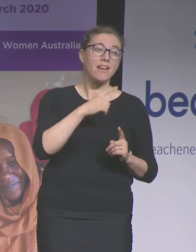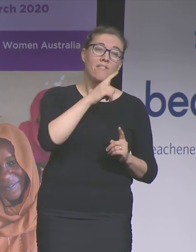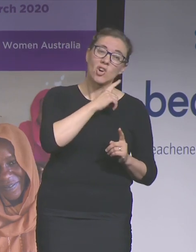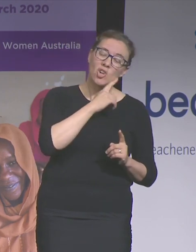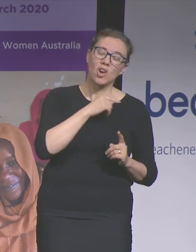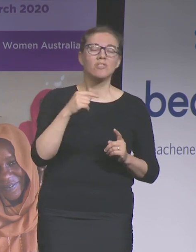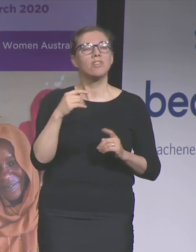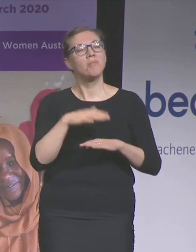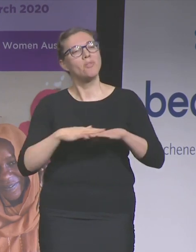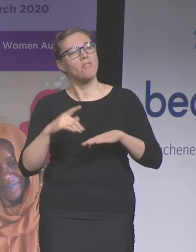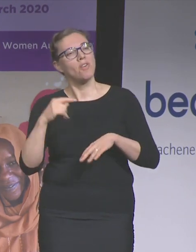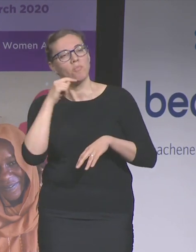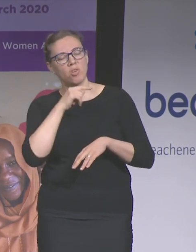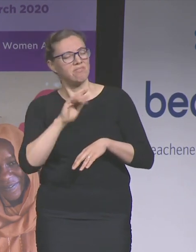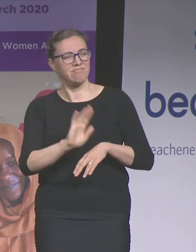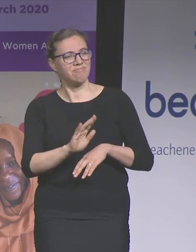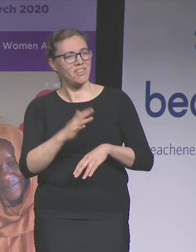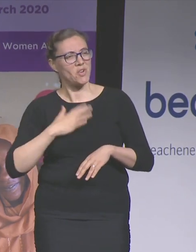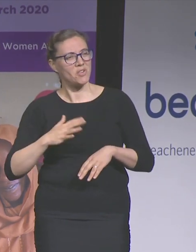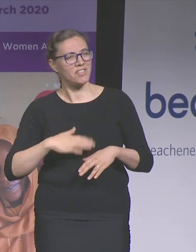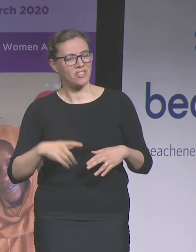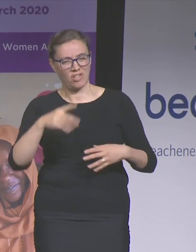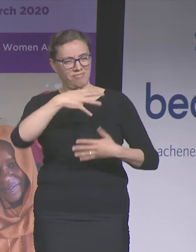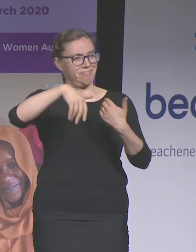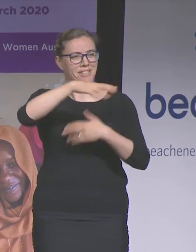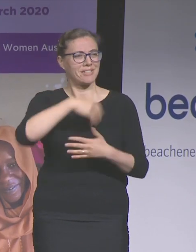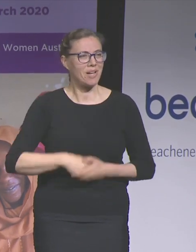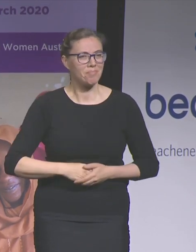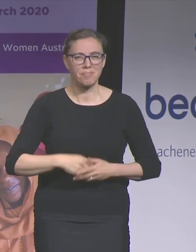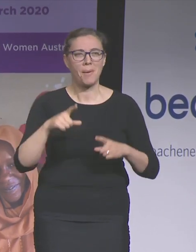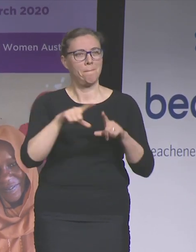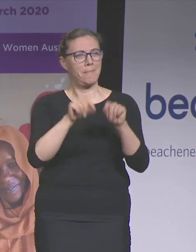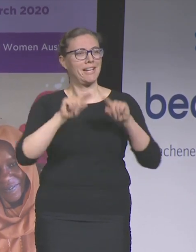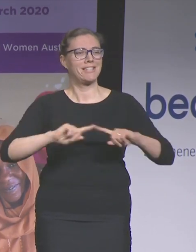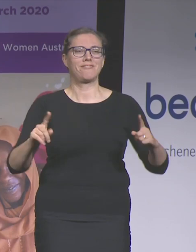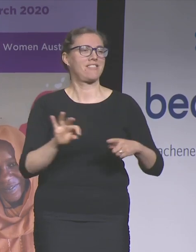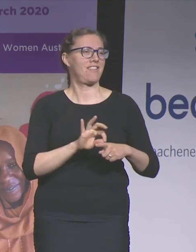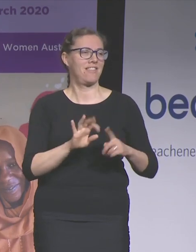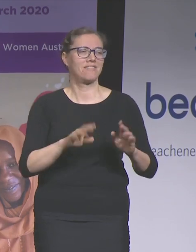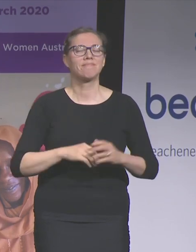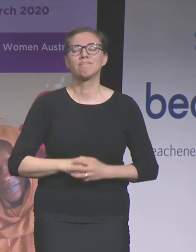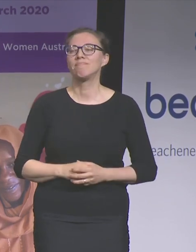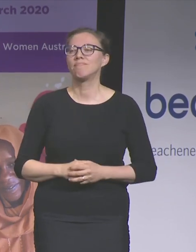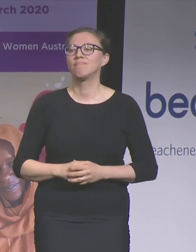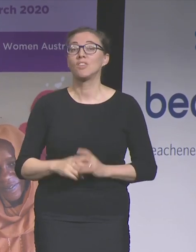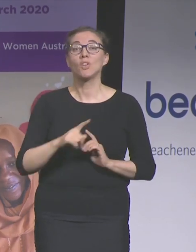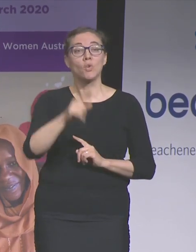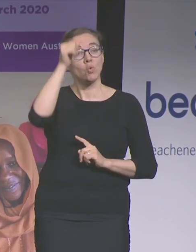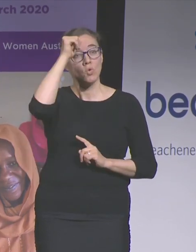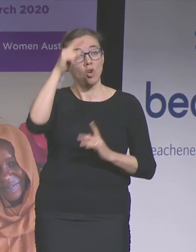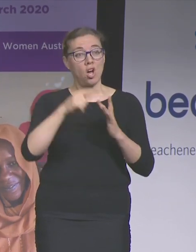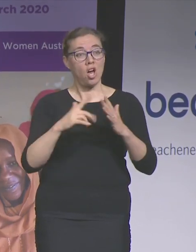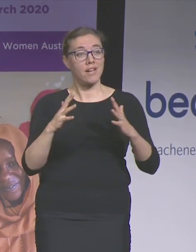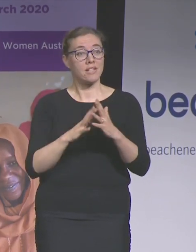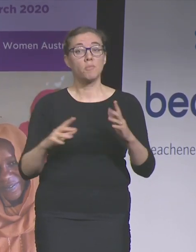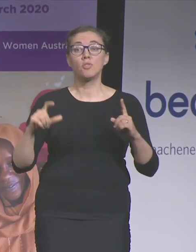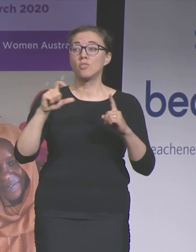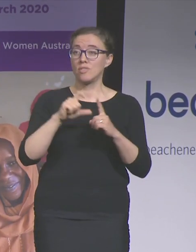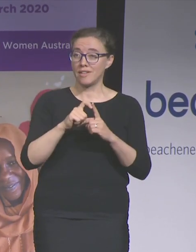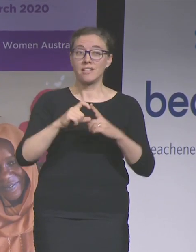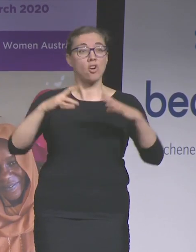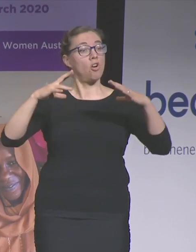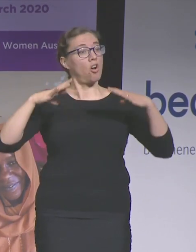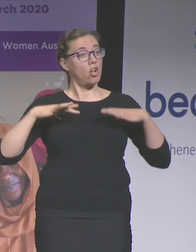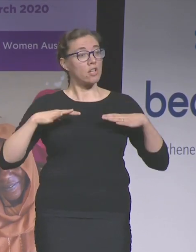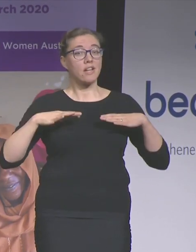You might not know this, and I only found this out yesterday, International Women's Day is actually a public holiday in 26 countries around the